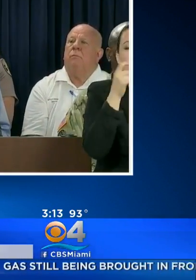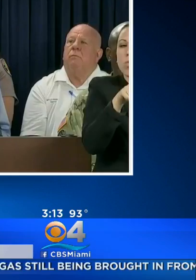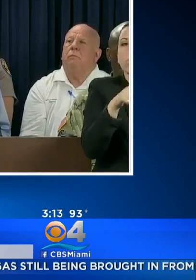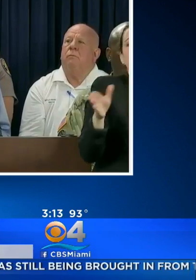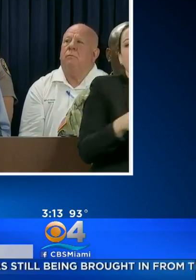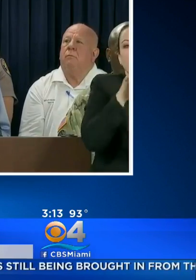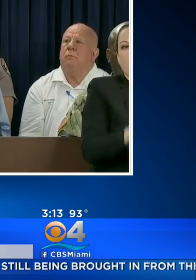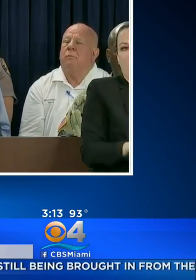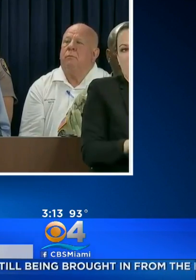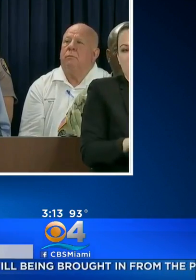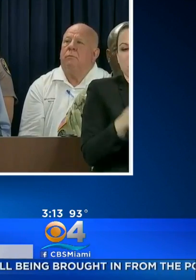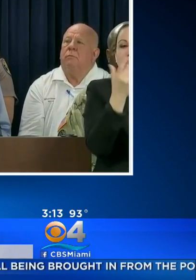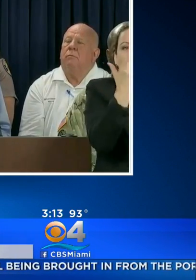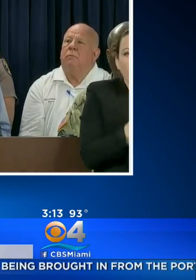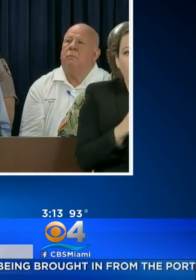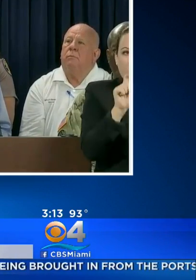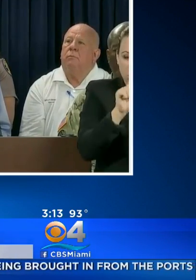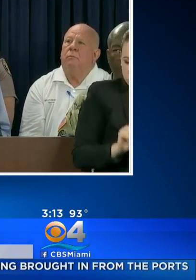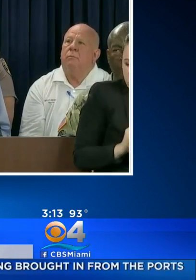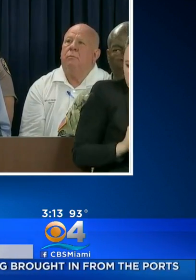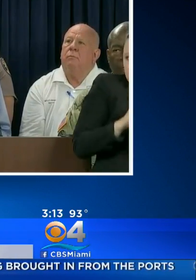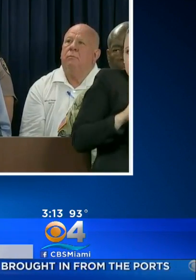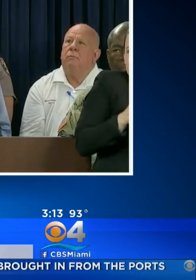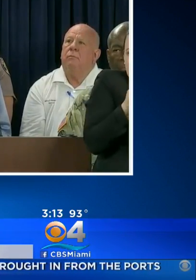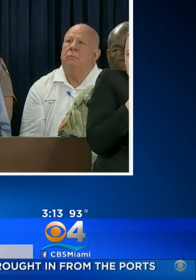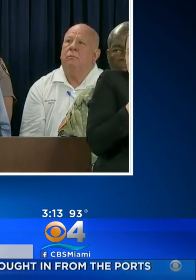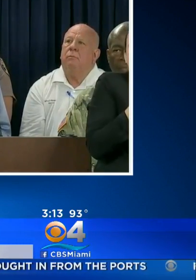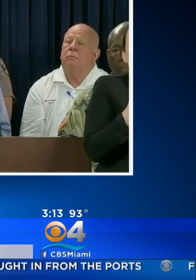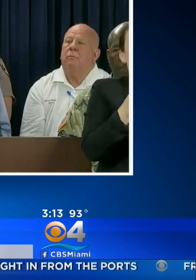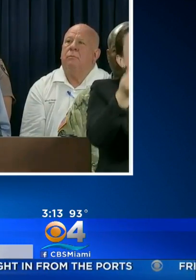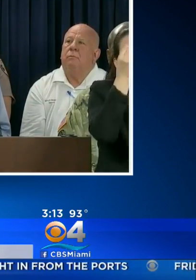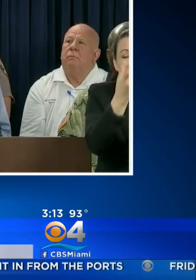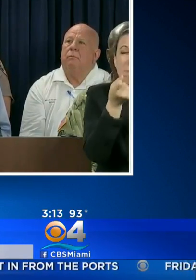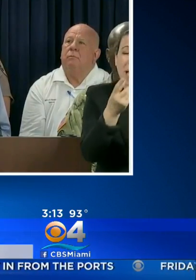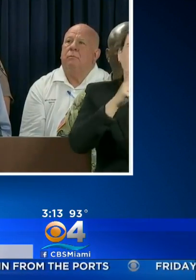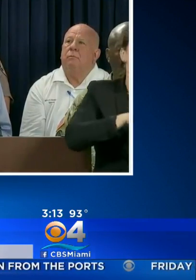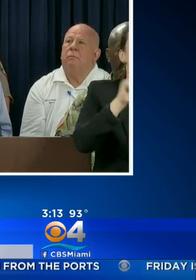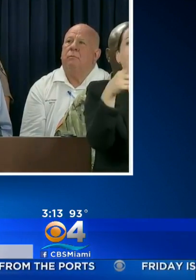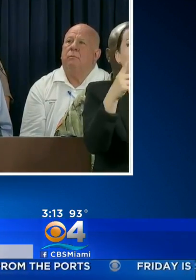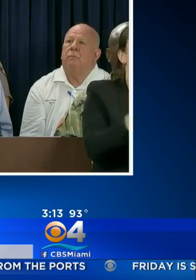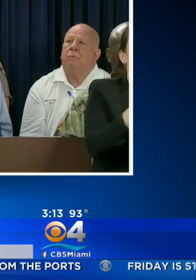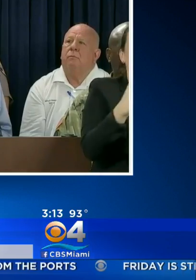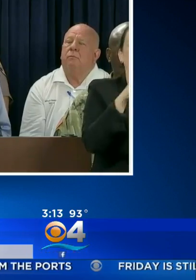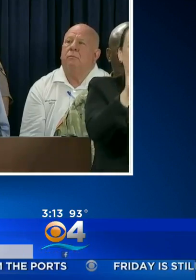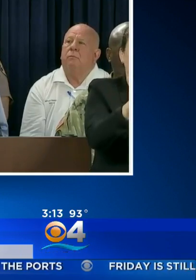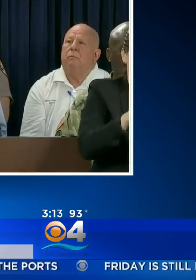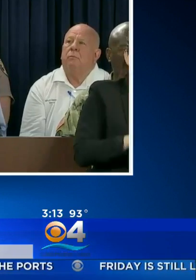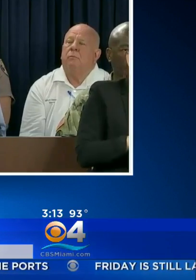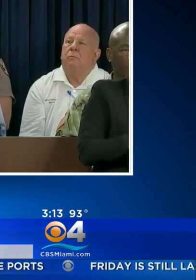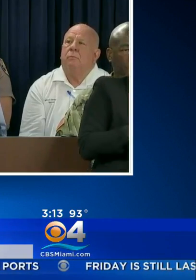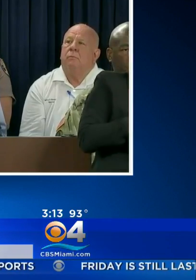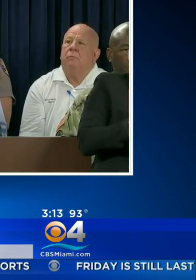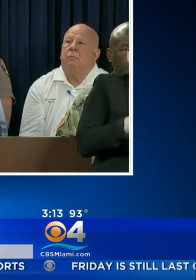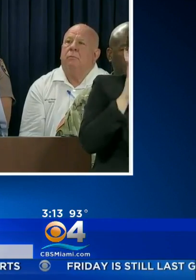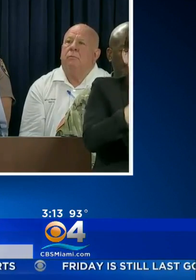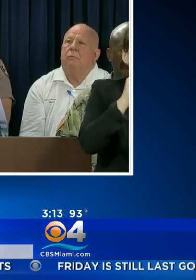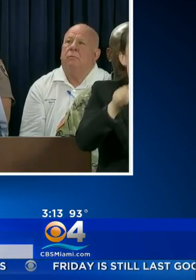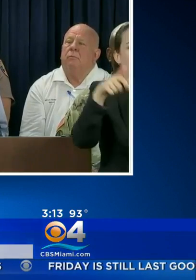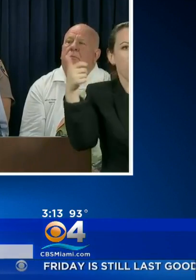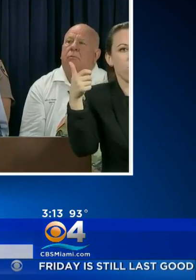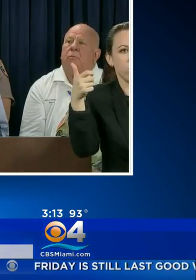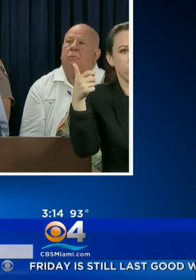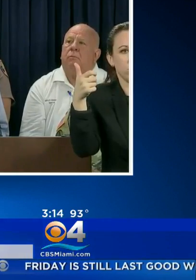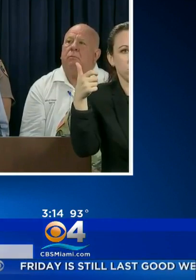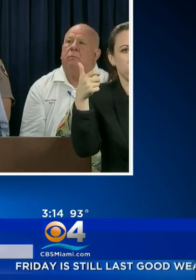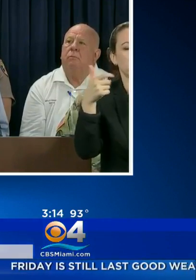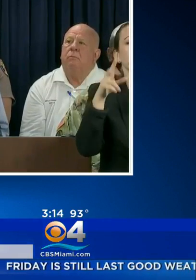YOUR COUNTY. I HAVE SAID THIS MANY TIMES. PLEASE ONLY TAKE WHAT YOU NEED. BE CONSIDERATIVE OF OTHERS. THE